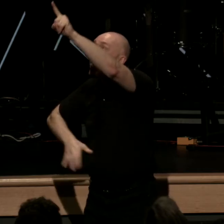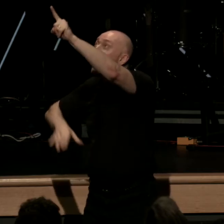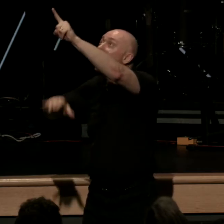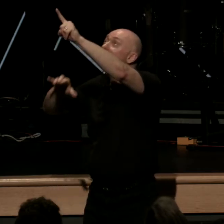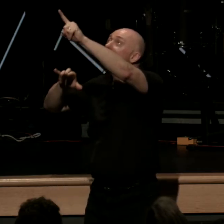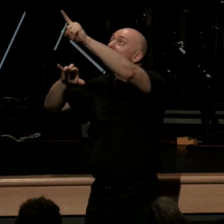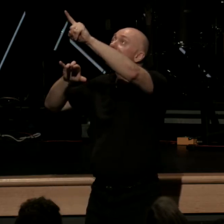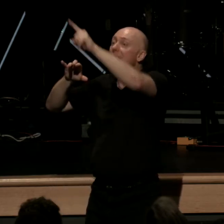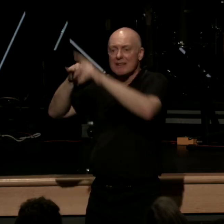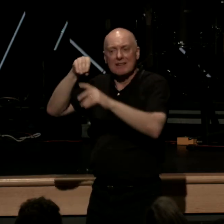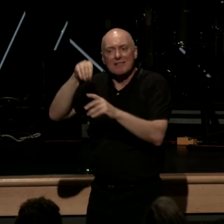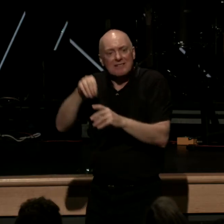forth in the pages of the Bible